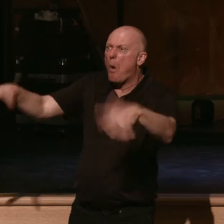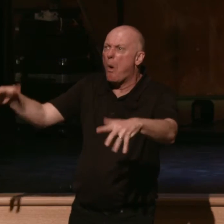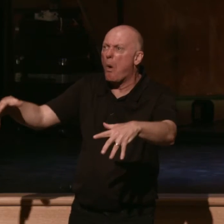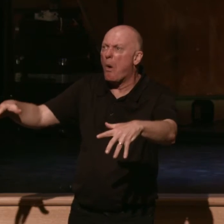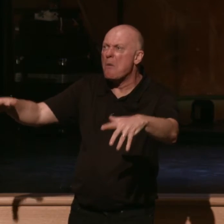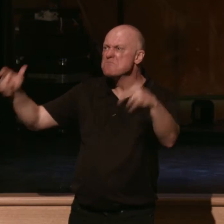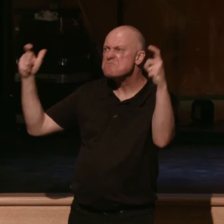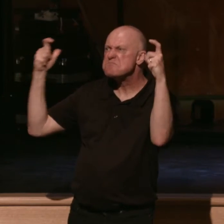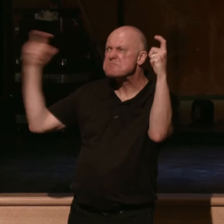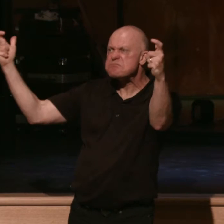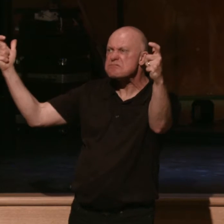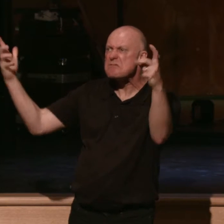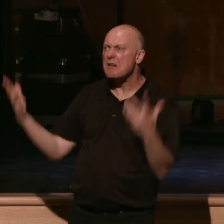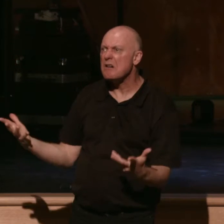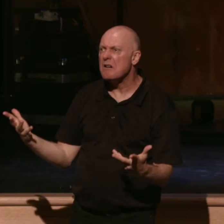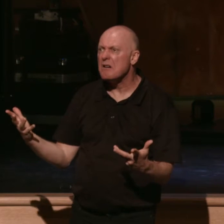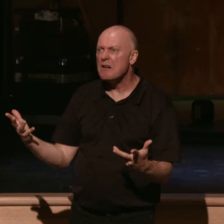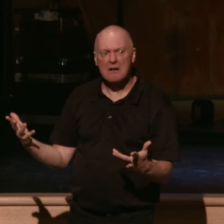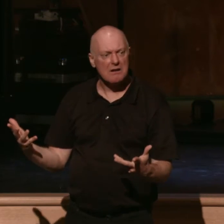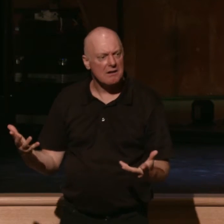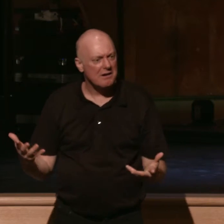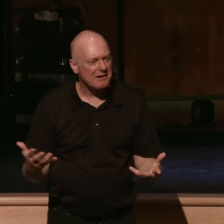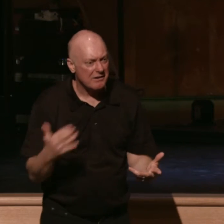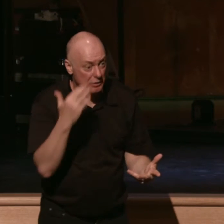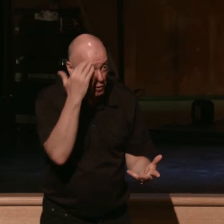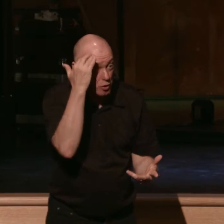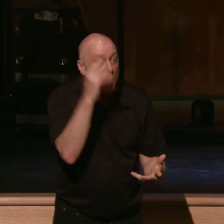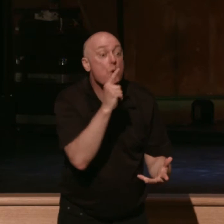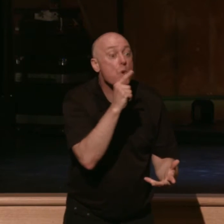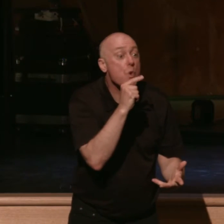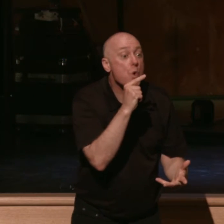Do you know who the Anakim are? Neither do I.